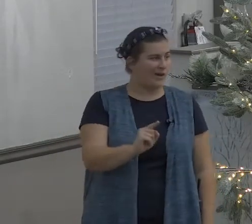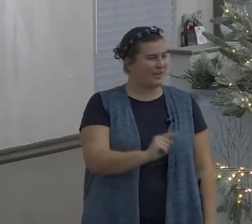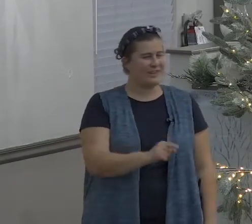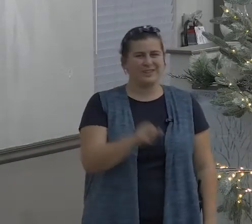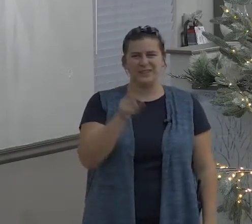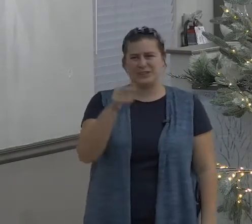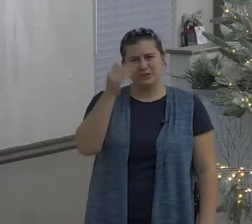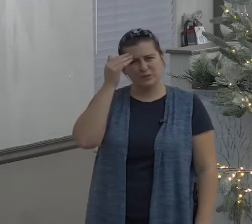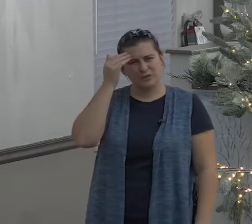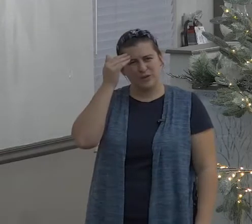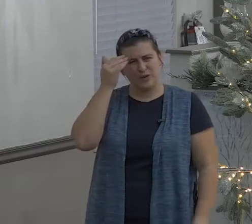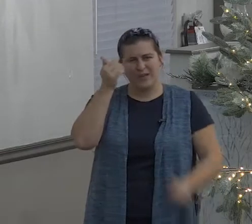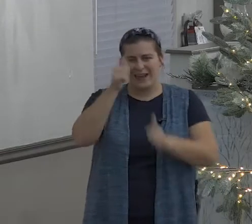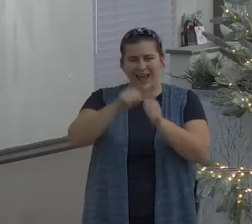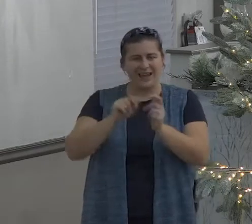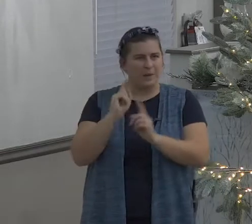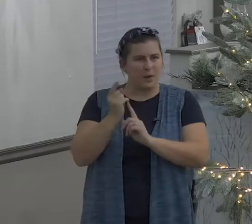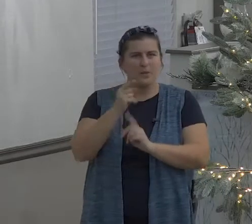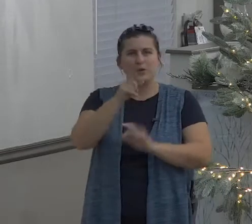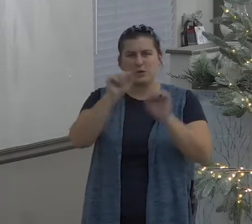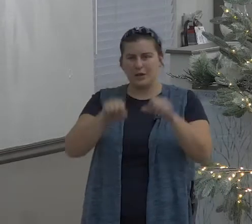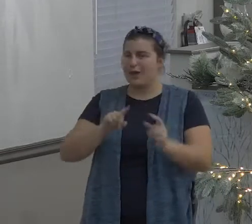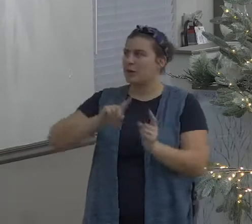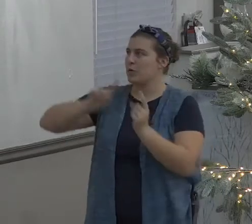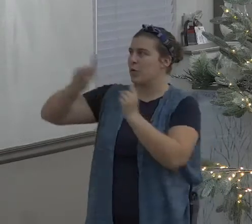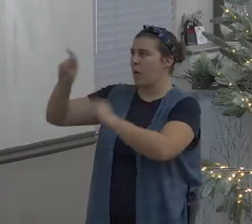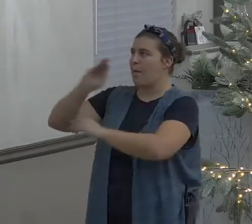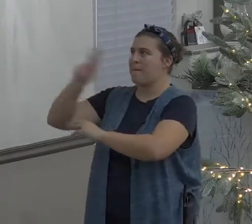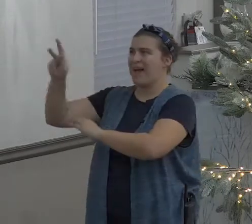as sheep were prone to wander